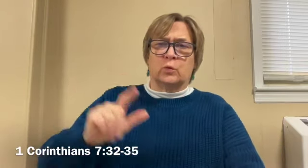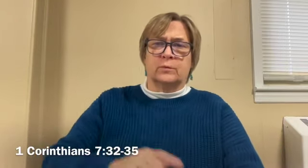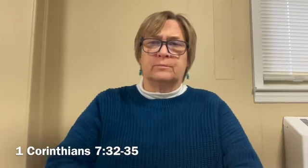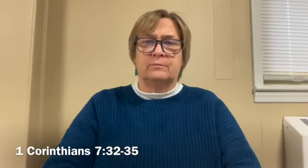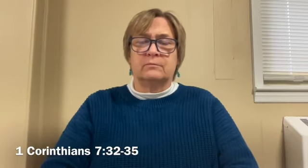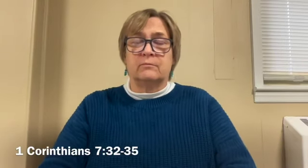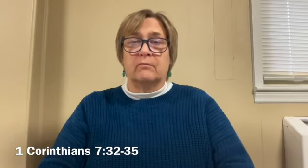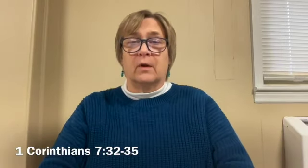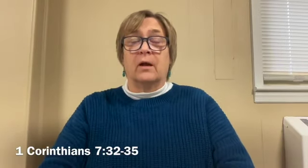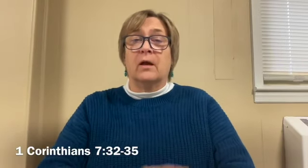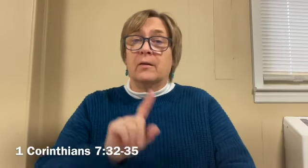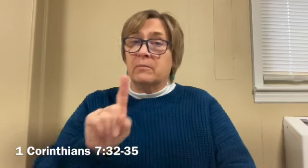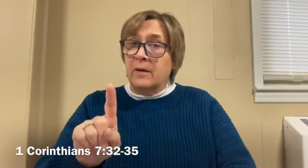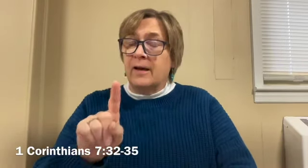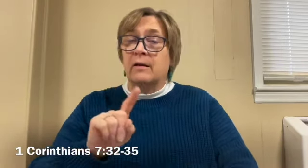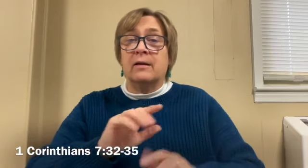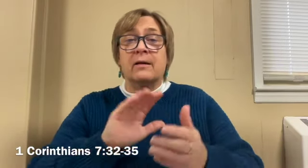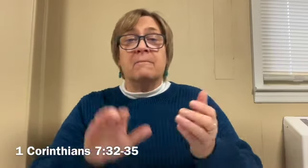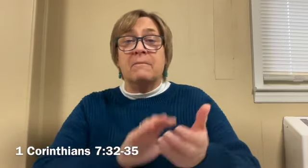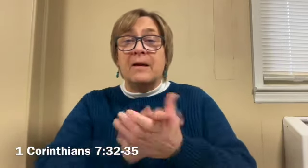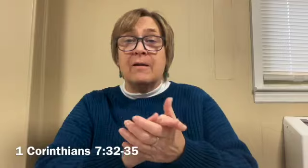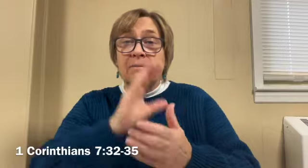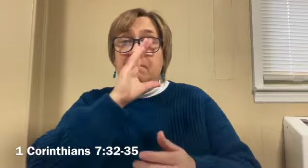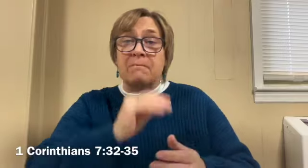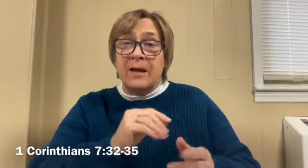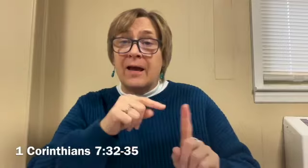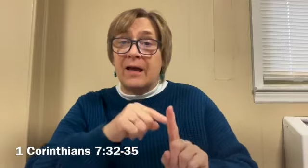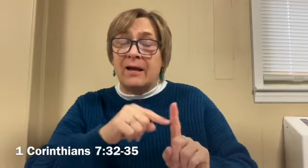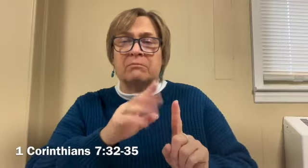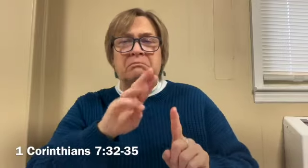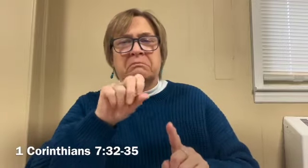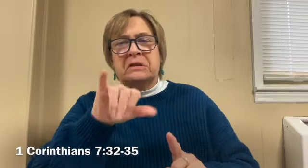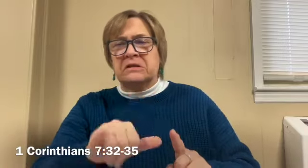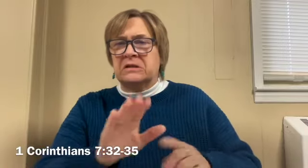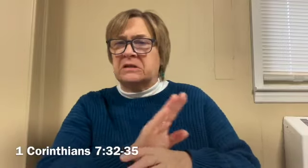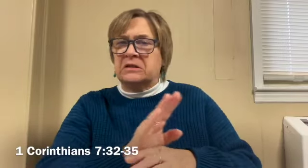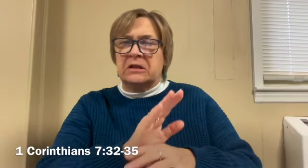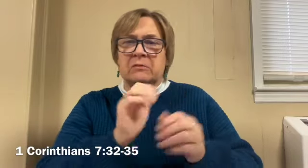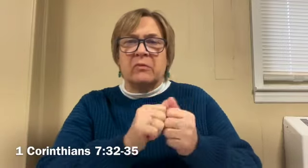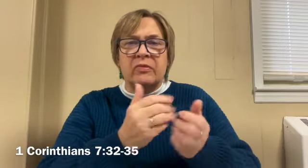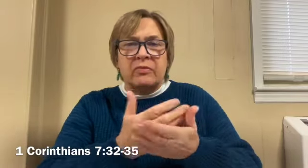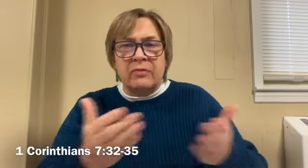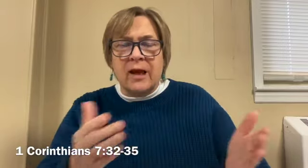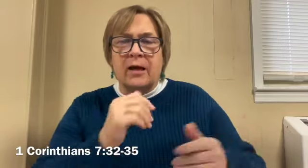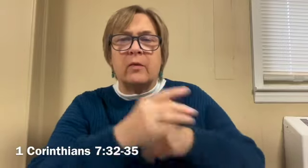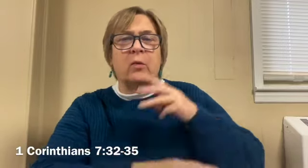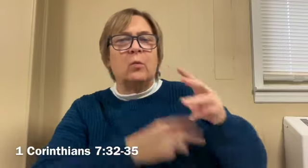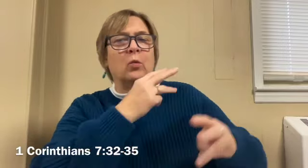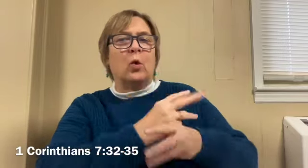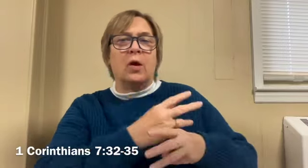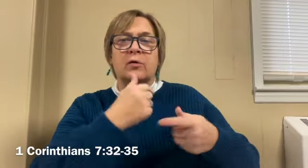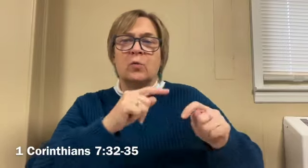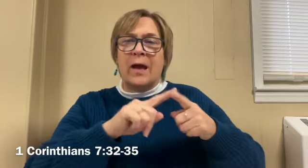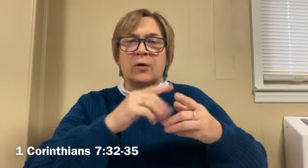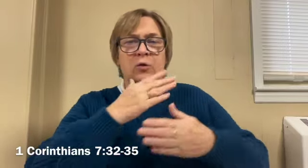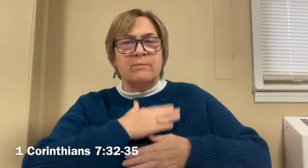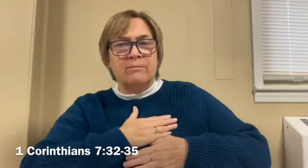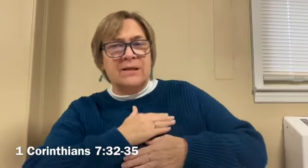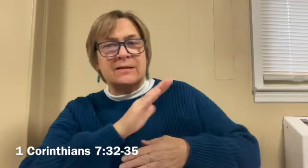but a married man is anxious about the things of the world how he